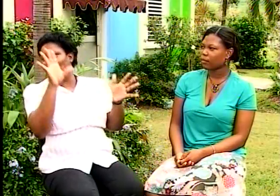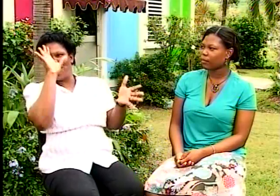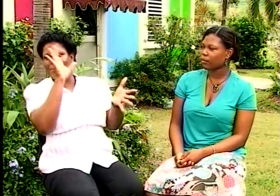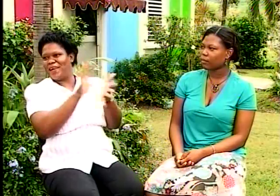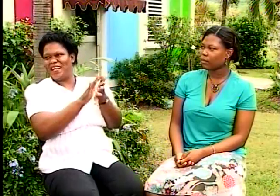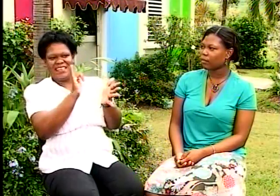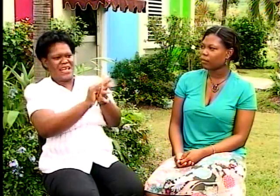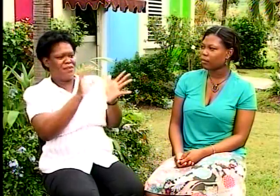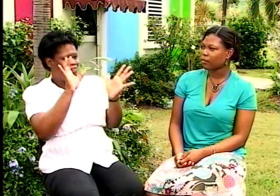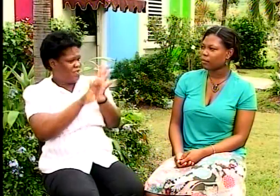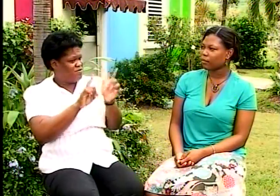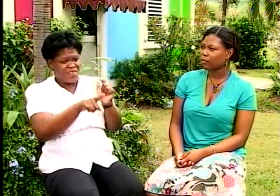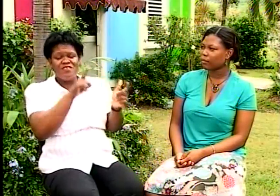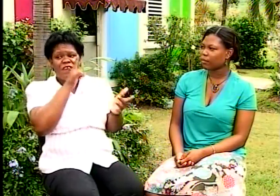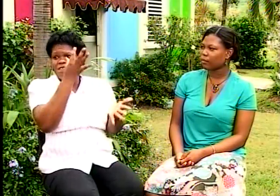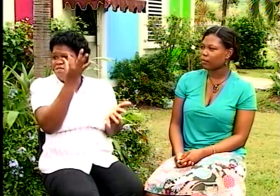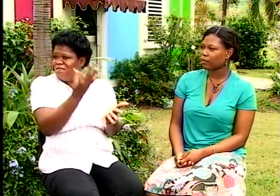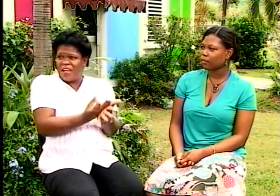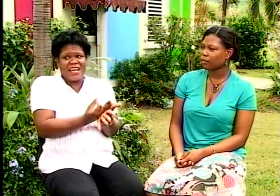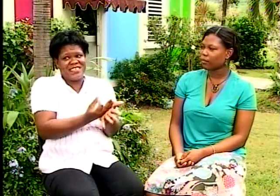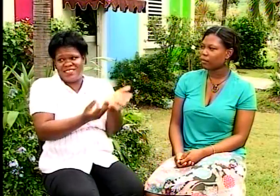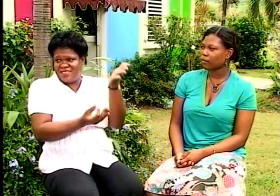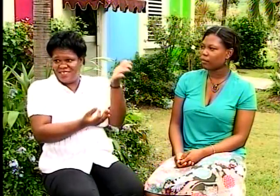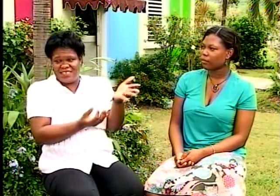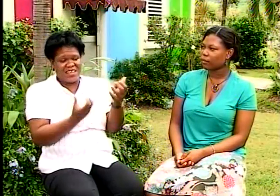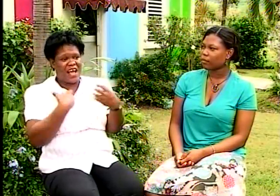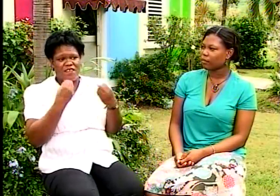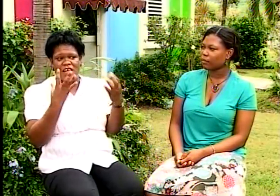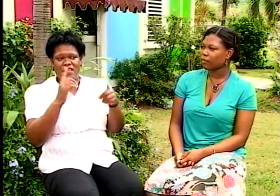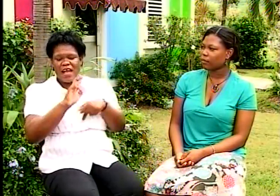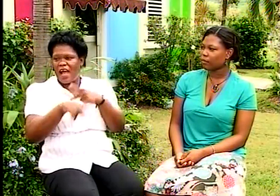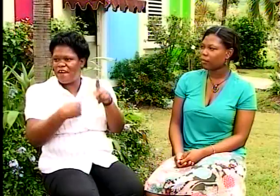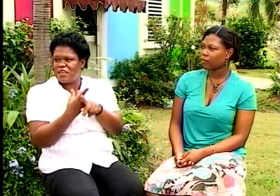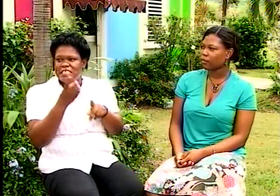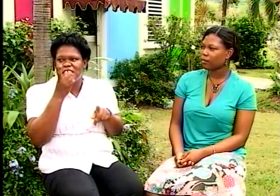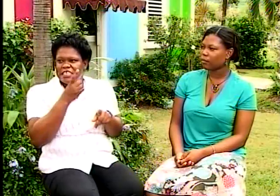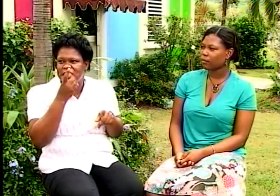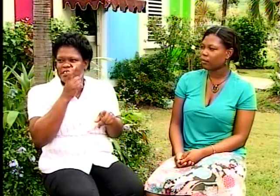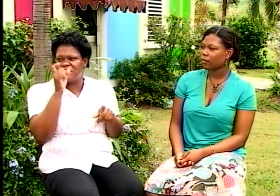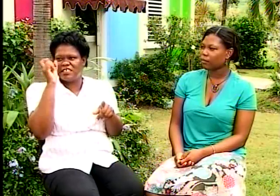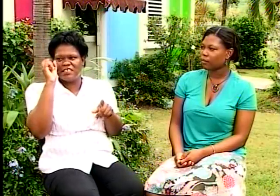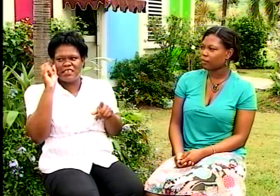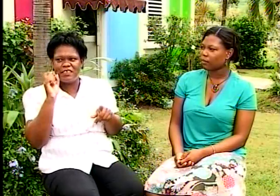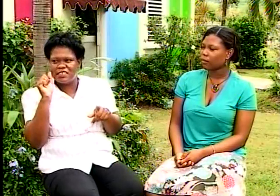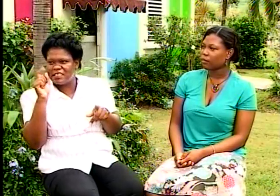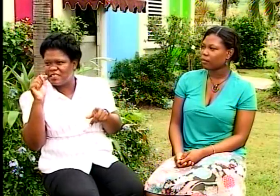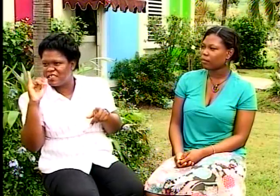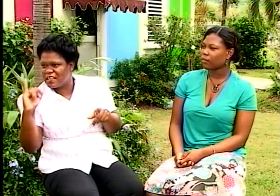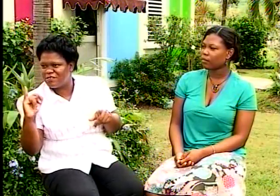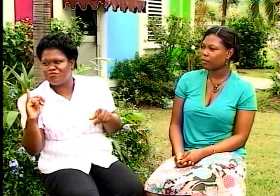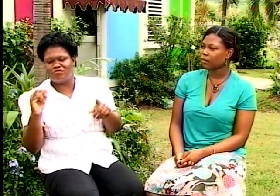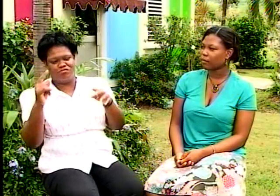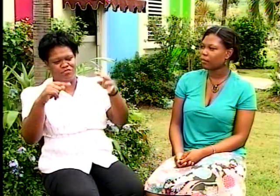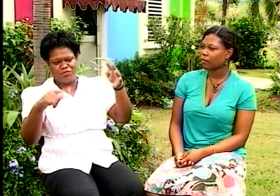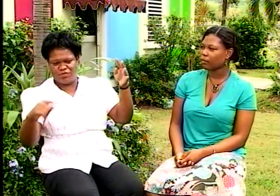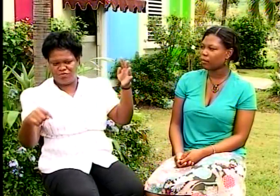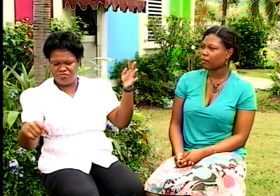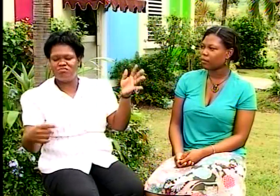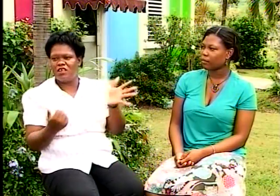Sometimes you tell them something and they don't believe you but when they see the facts, when they talk about the diseases and the sexual transmitted